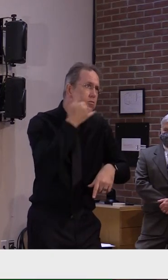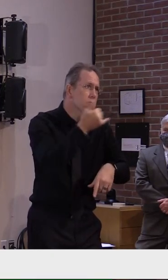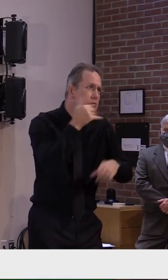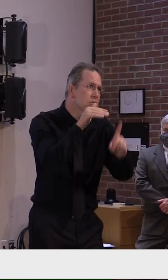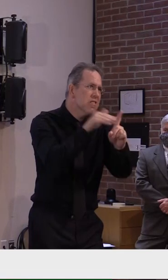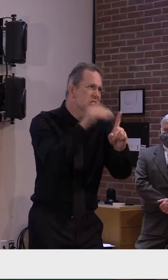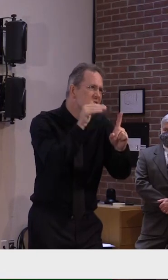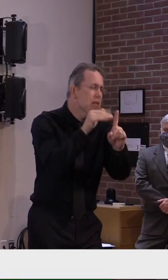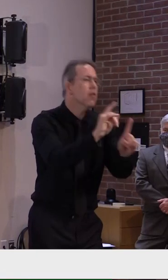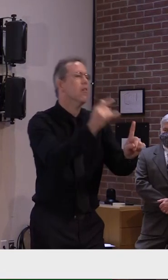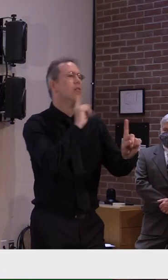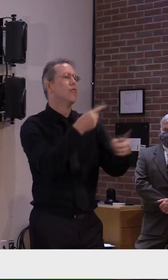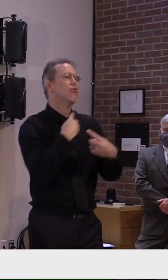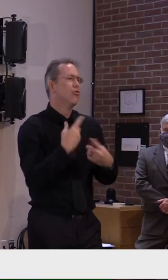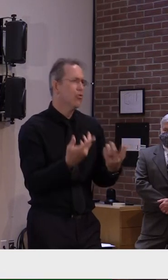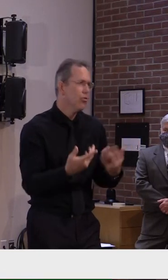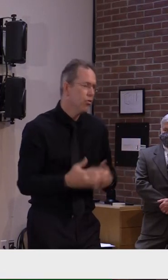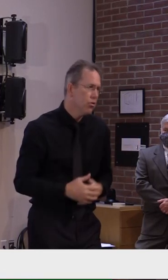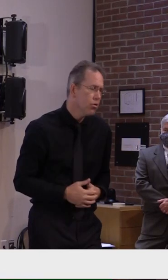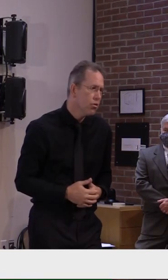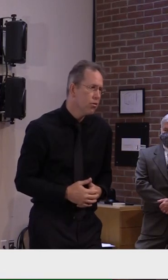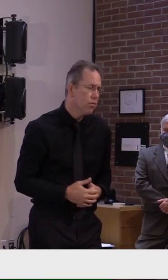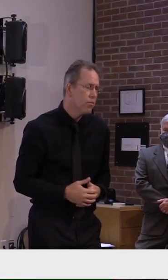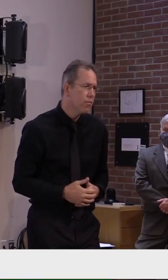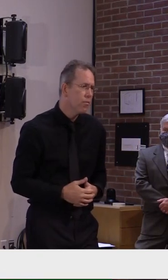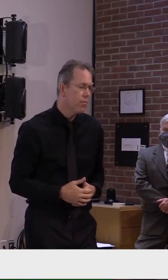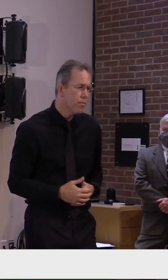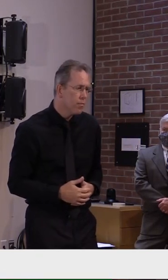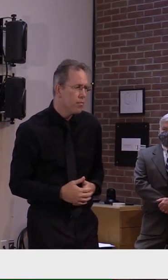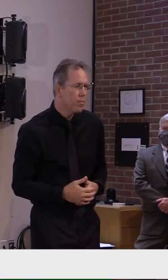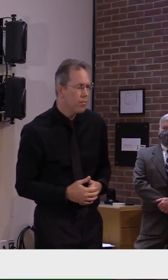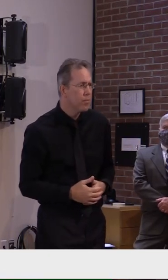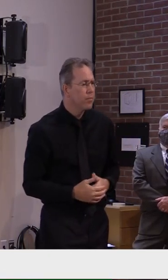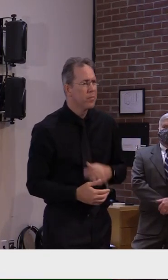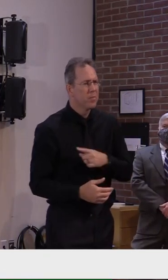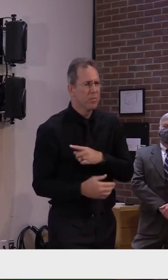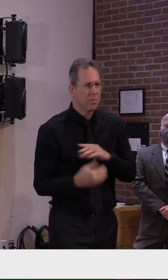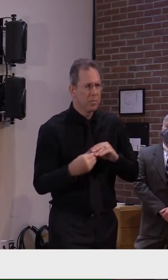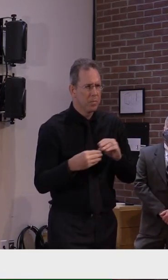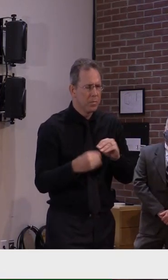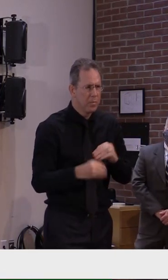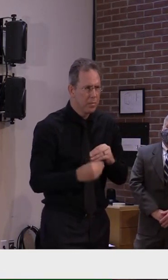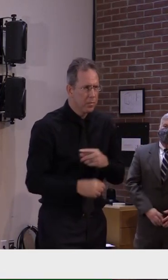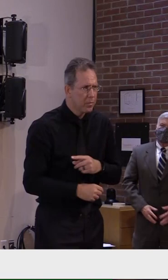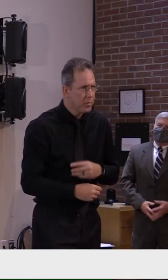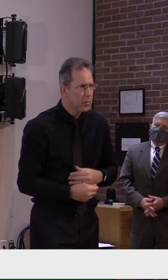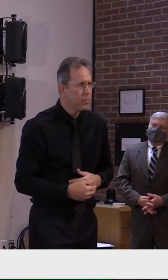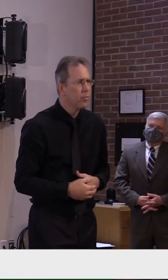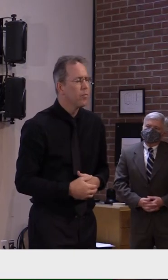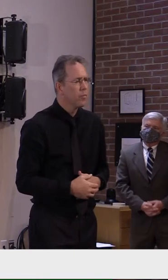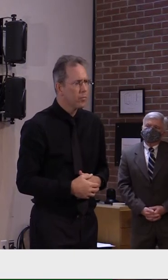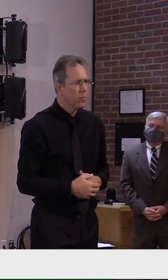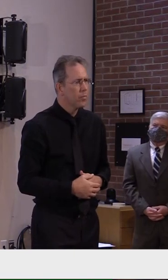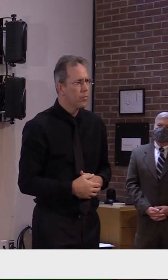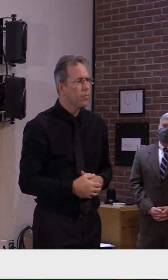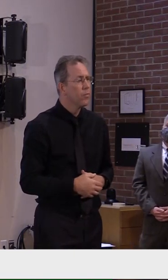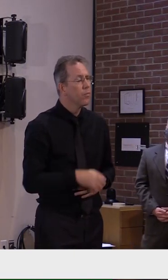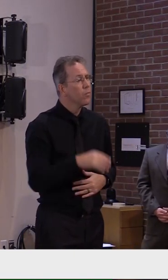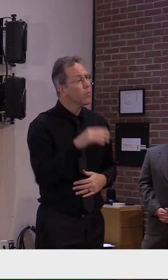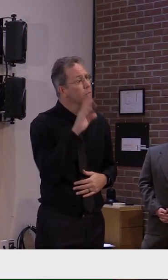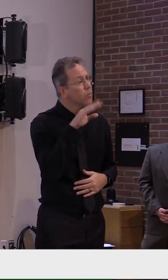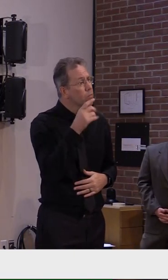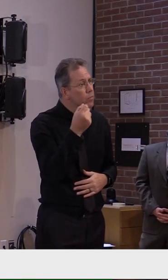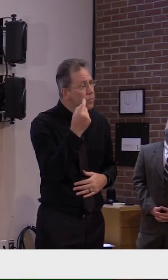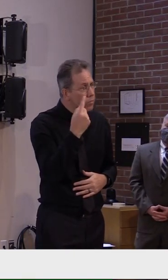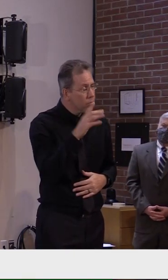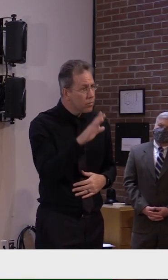Is there a specific time frame? Yes. Go ahead, sorry. So the only thing I'll add to that is we still have a very admirable rate